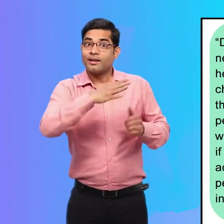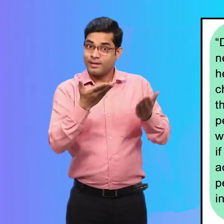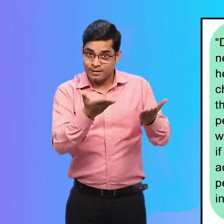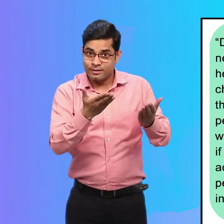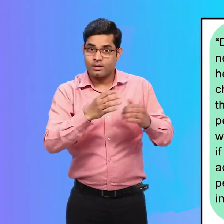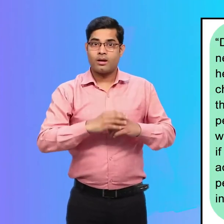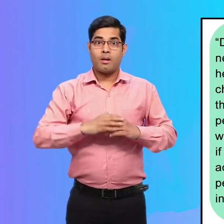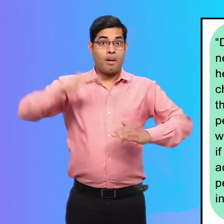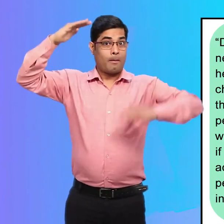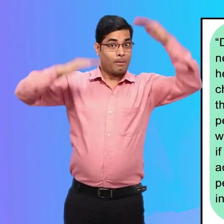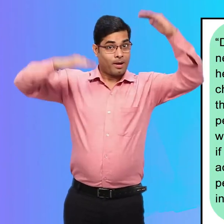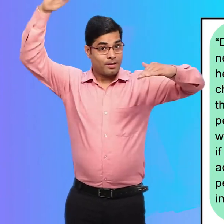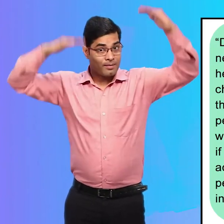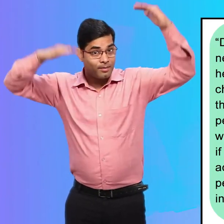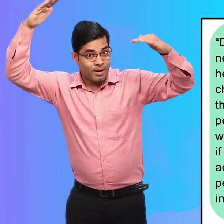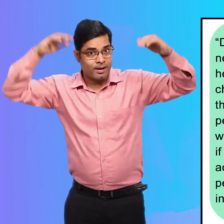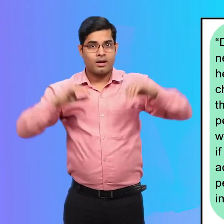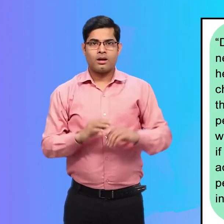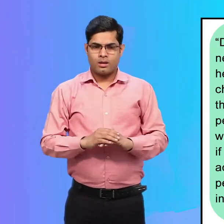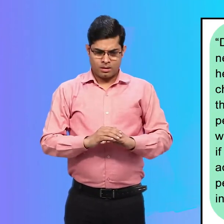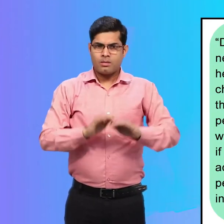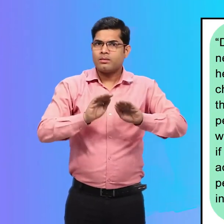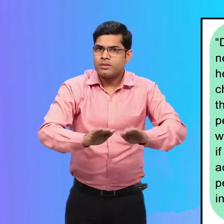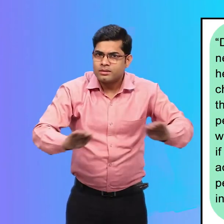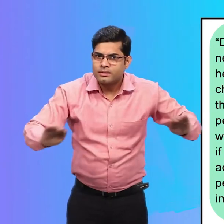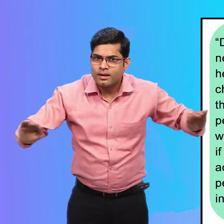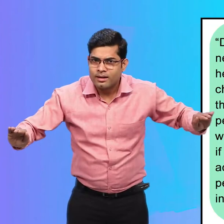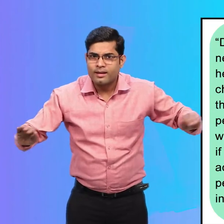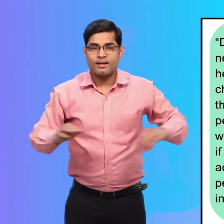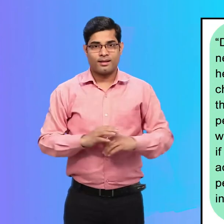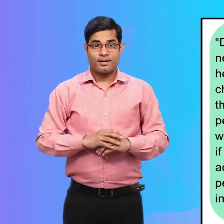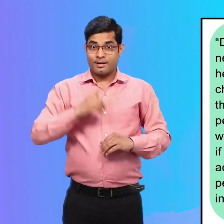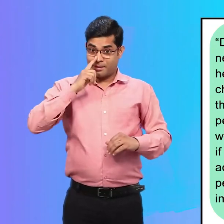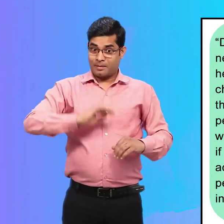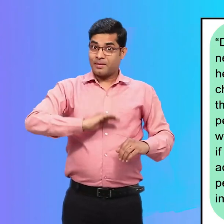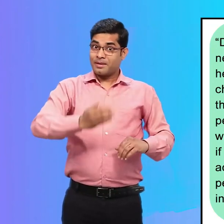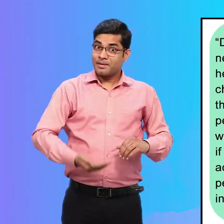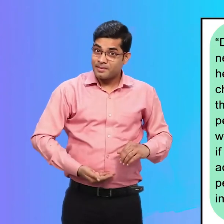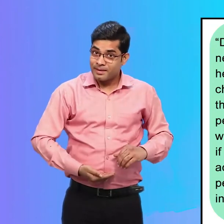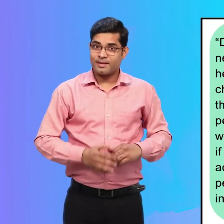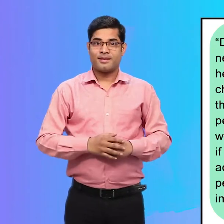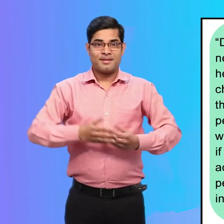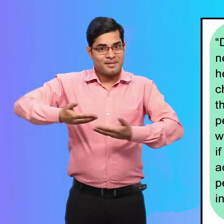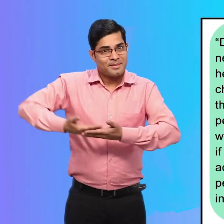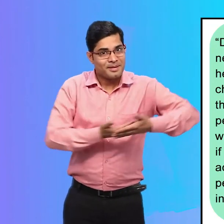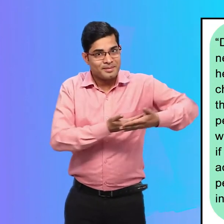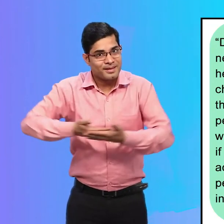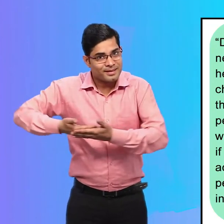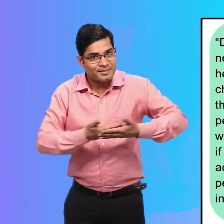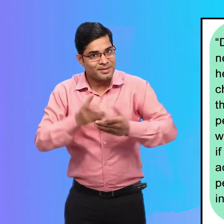The elderly, children, pregnant women or those with babies, sick